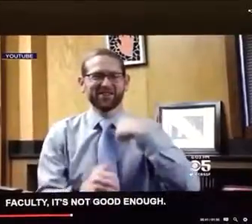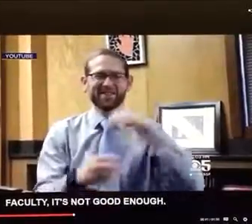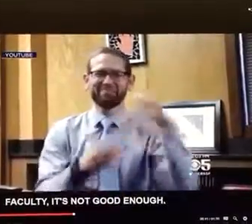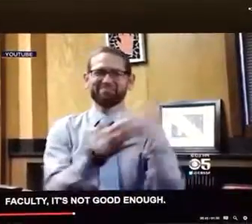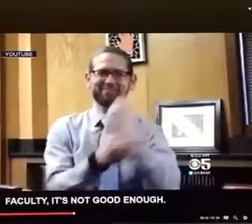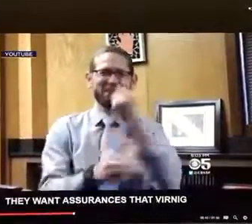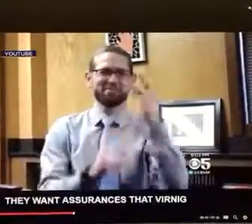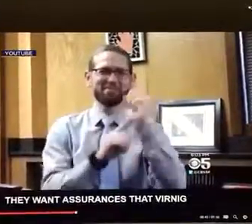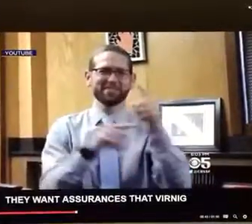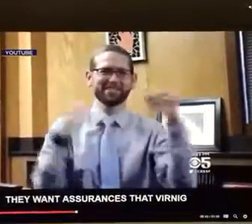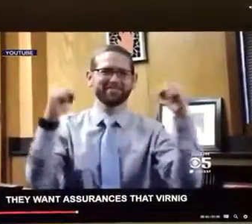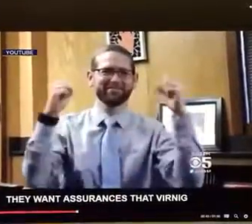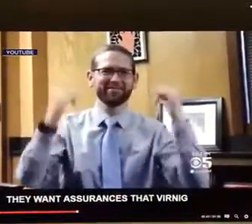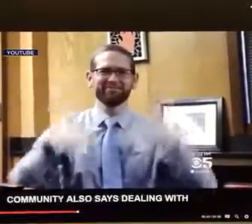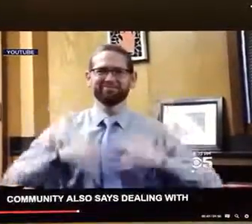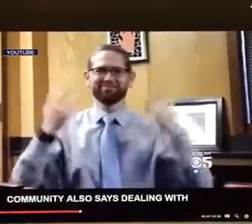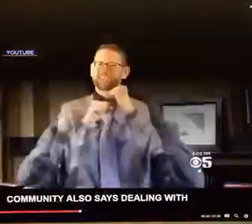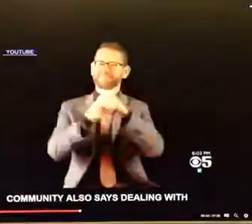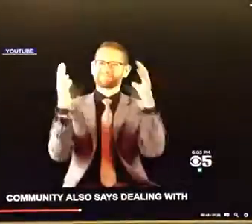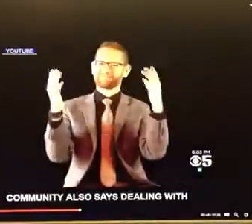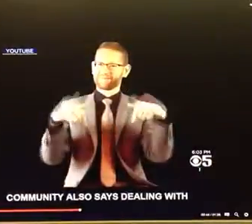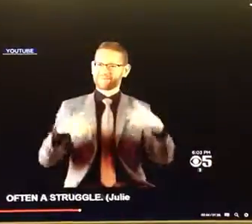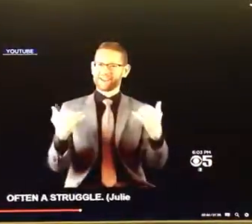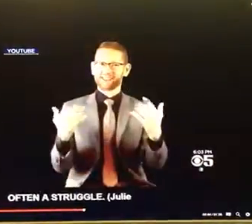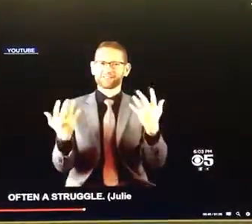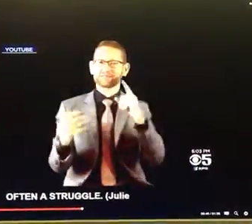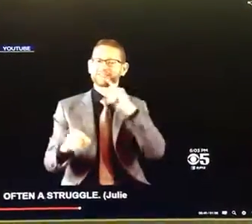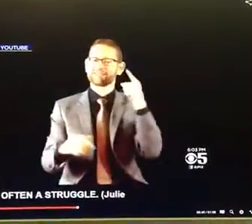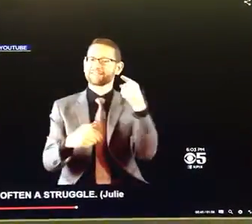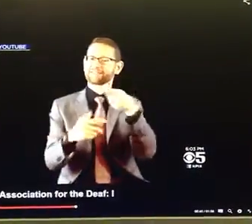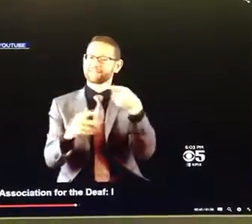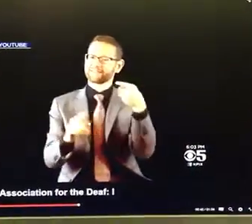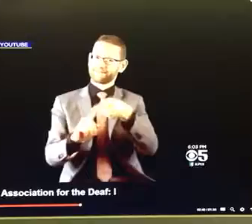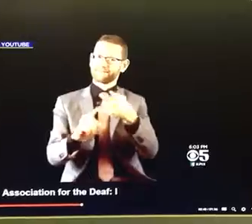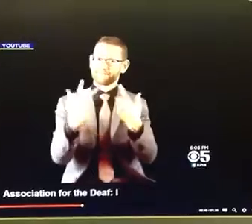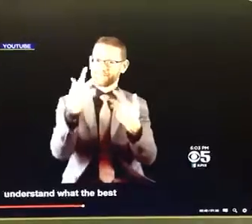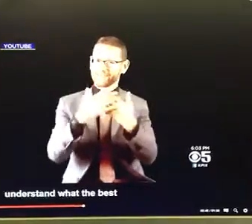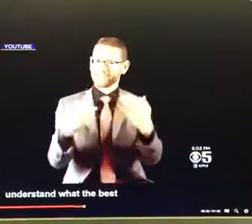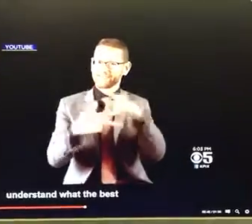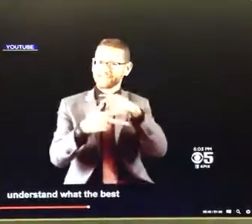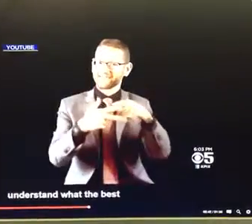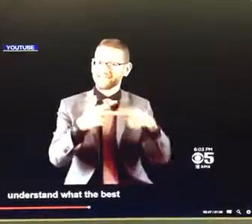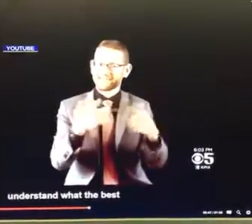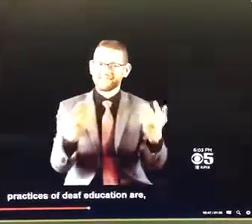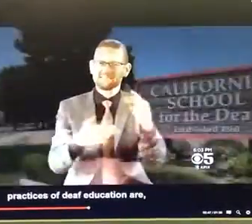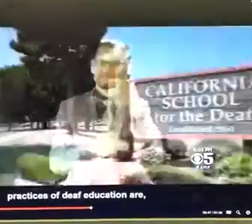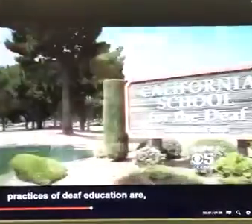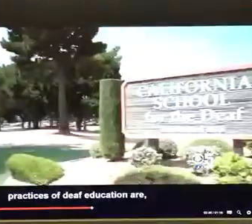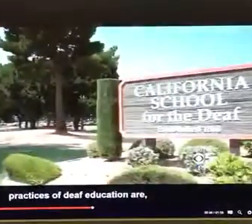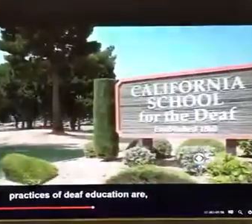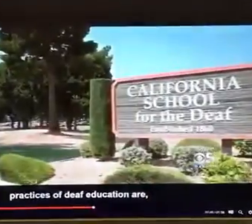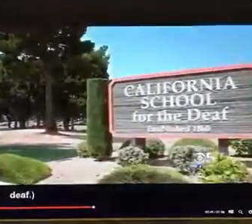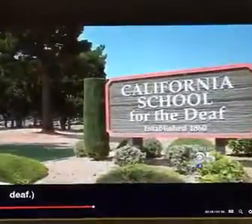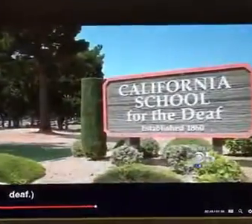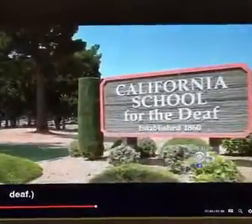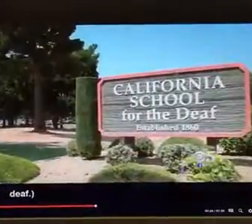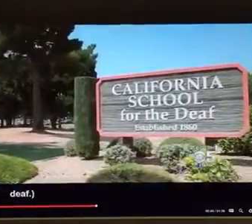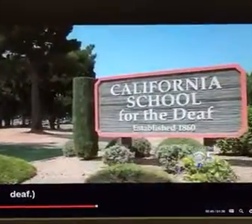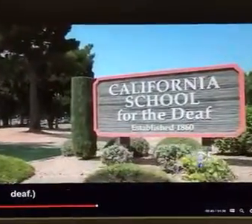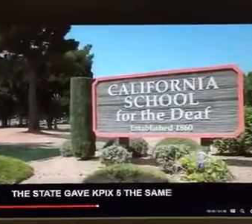parents, and teachers say for the past five years, he cut popular programs, ignored complaints, and ran one of the premier schools in the country with fear,